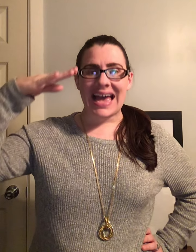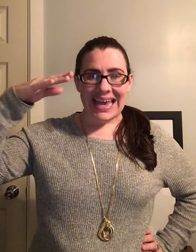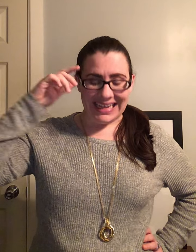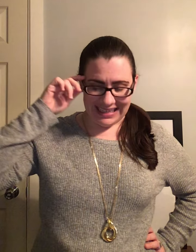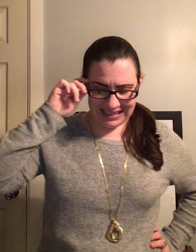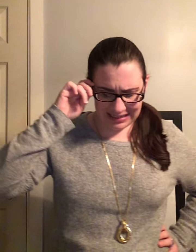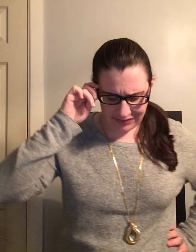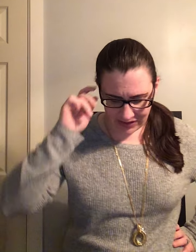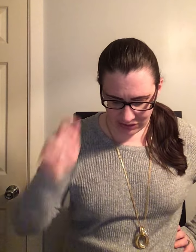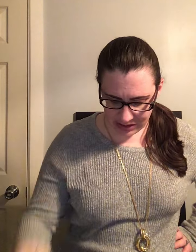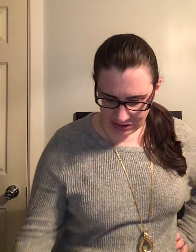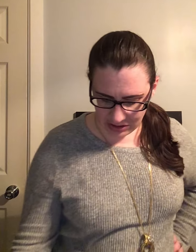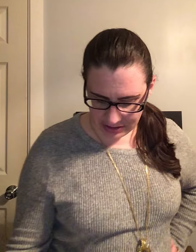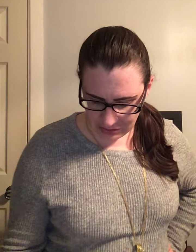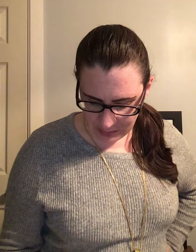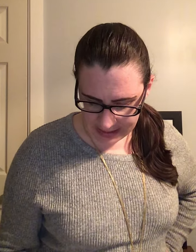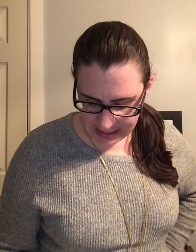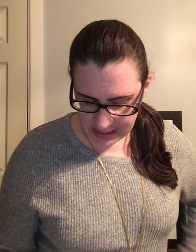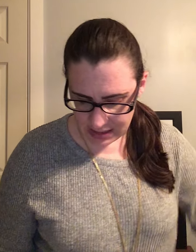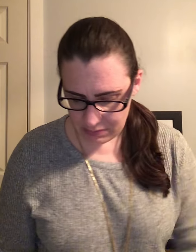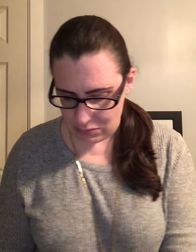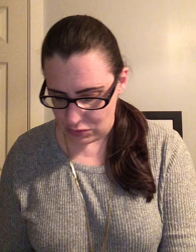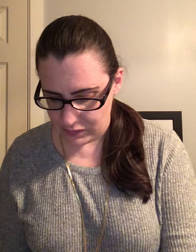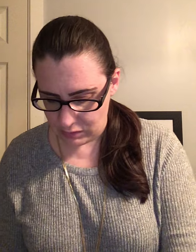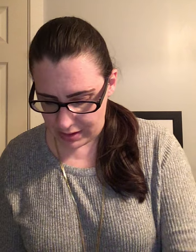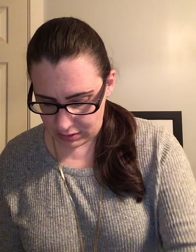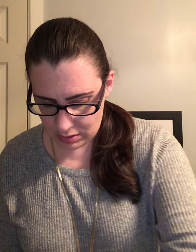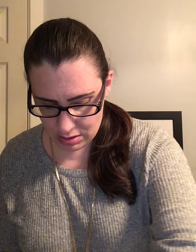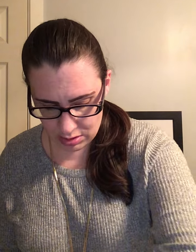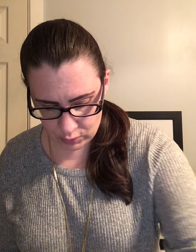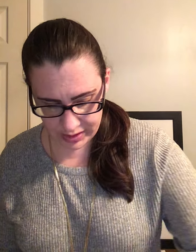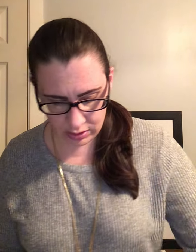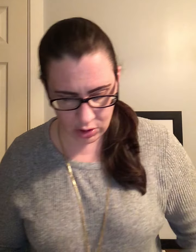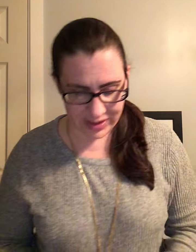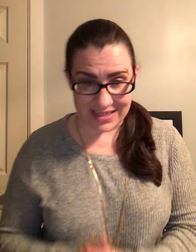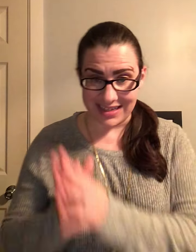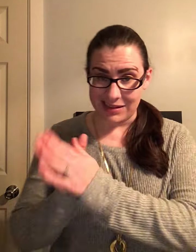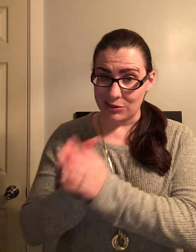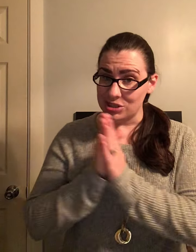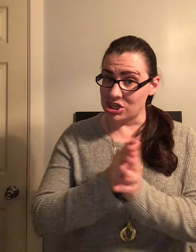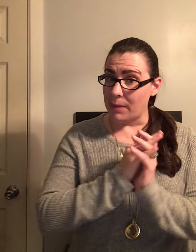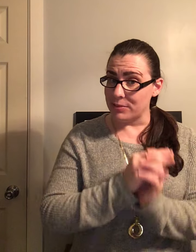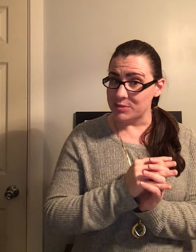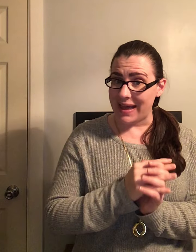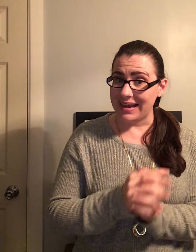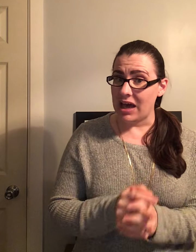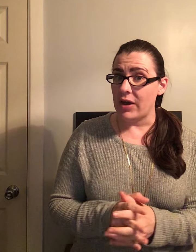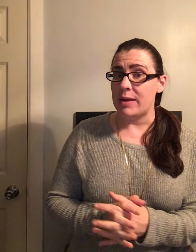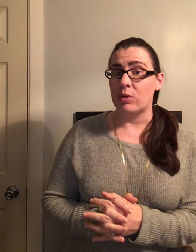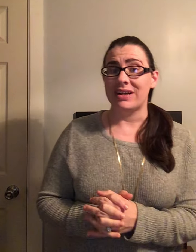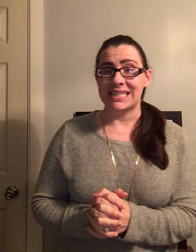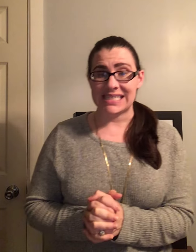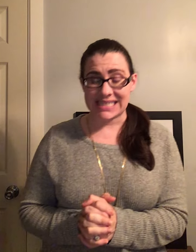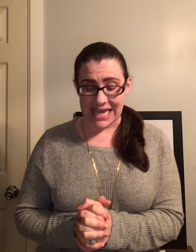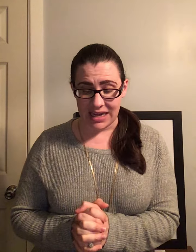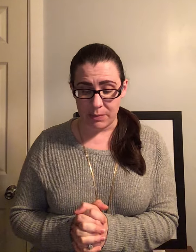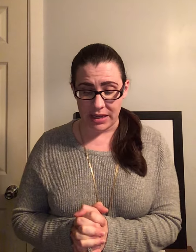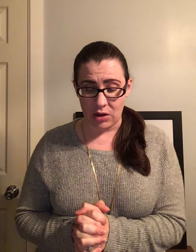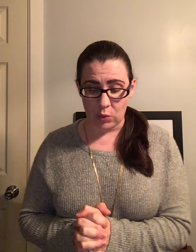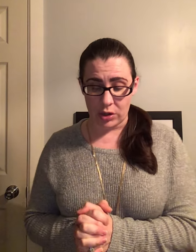E. Very good. Okay, moving right along. We are going to get those choppers back out and we're going to segment a word.